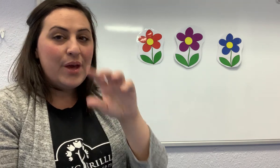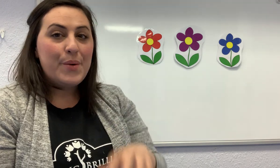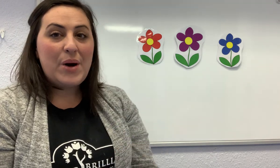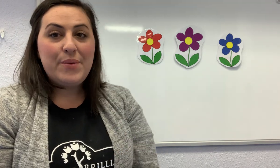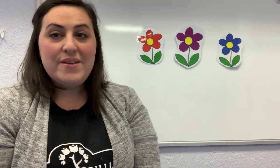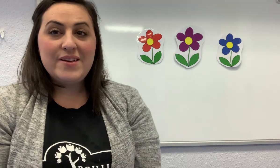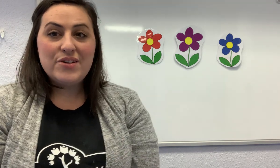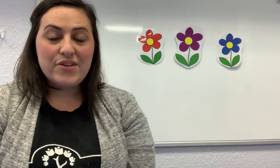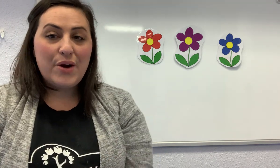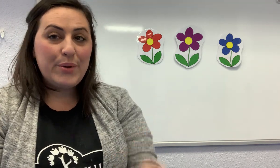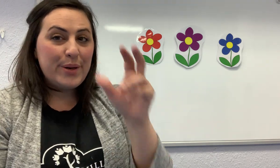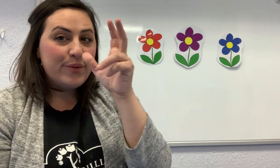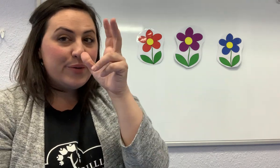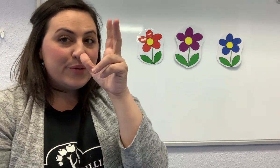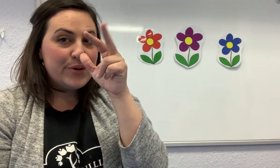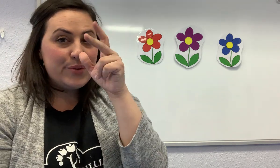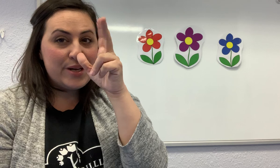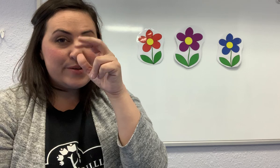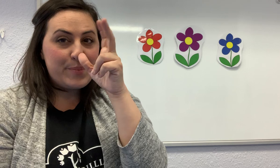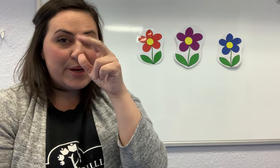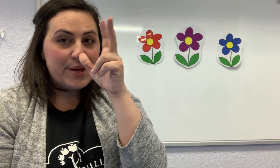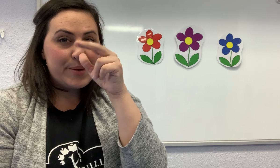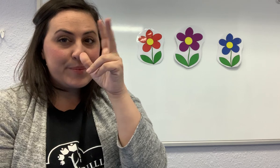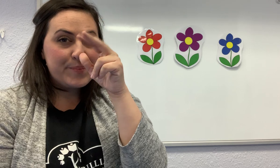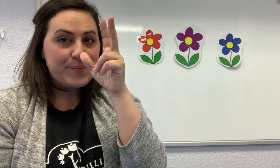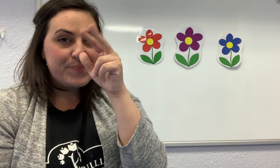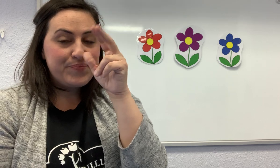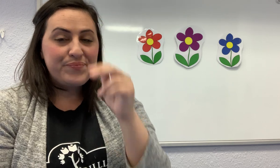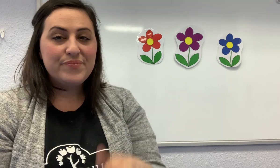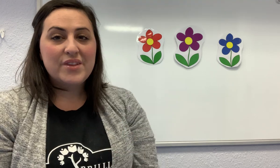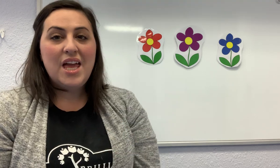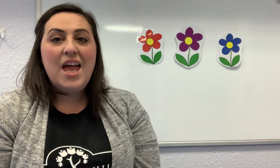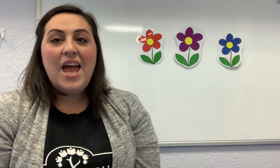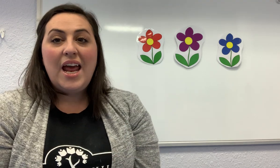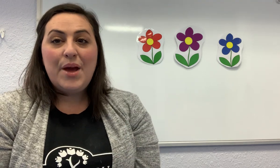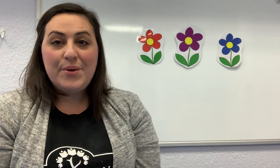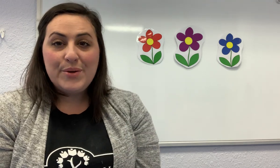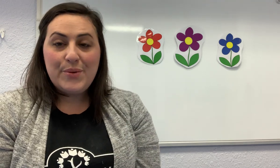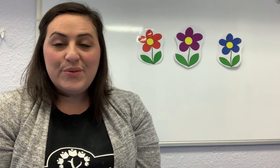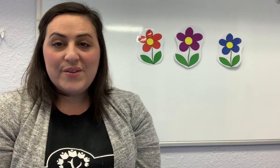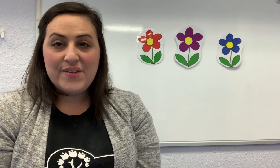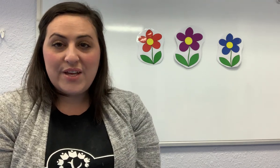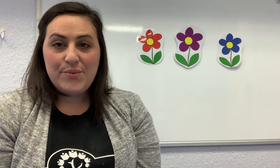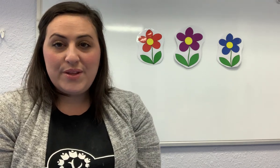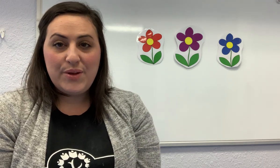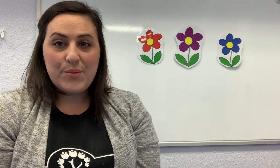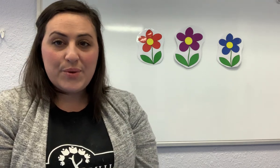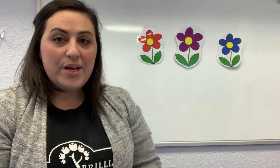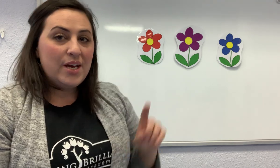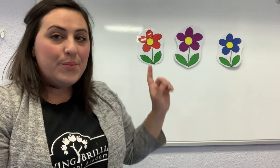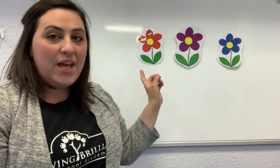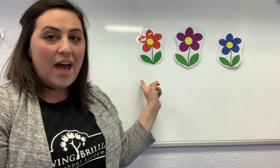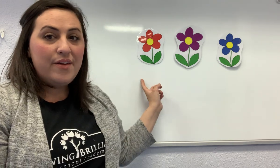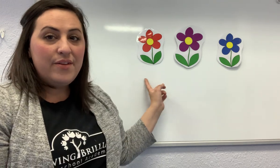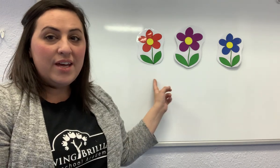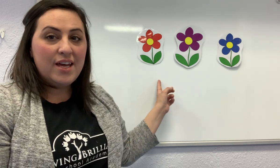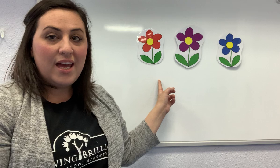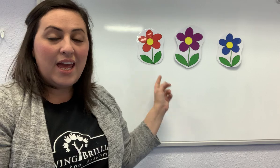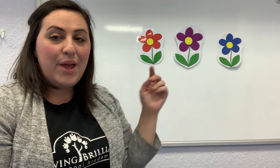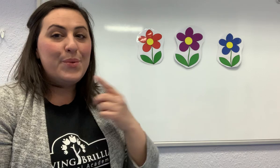While we sing our song, we're going to refer to it as a bug. And I want to go over the signs with you. We have a